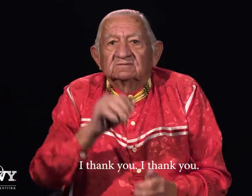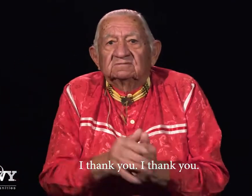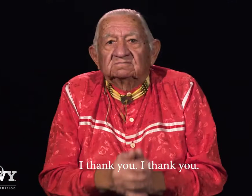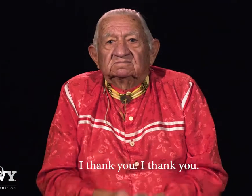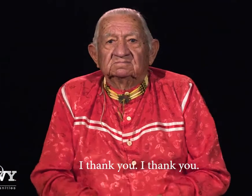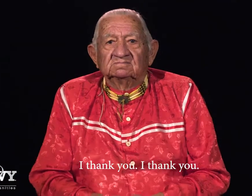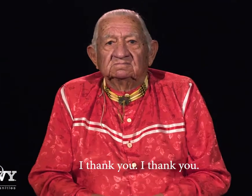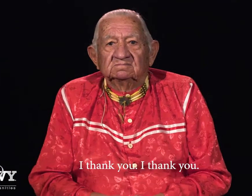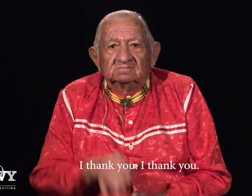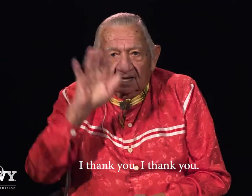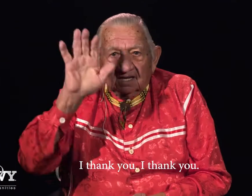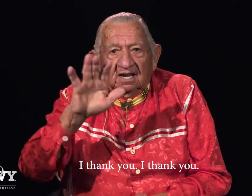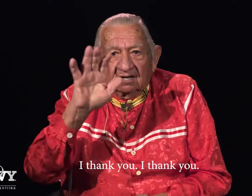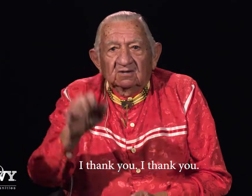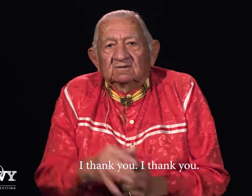I thank you